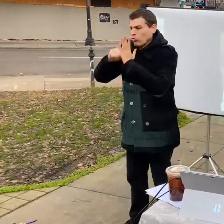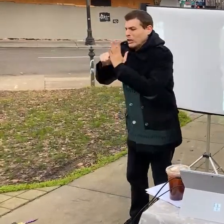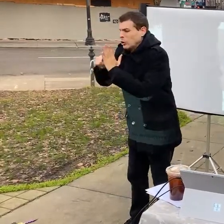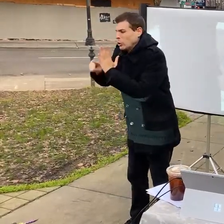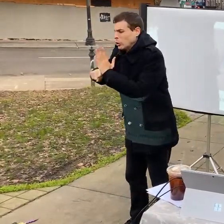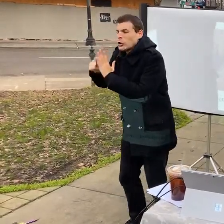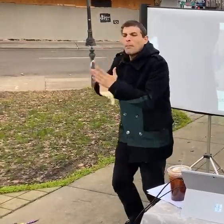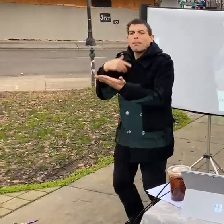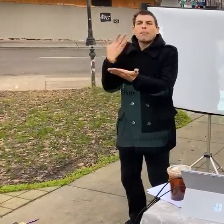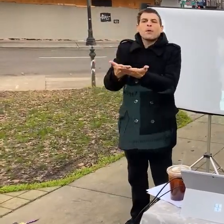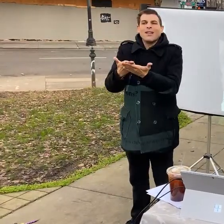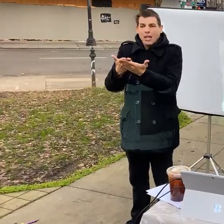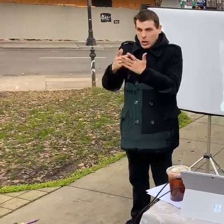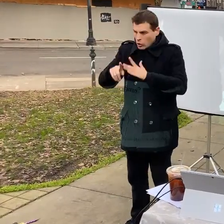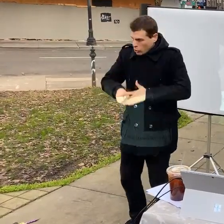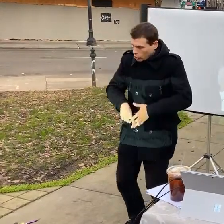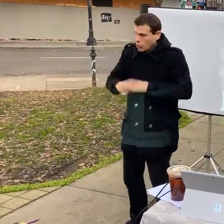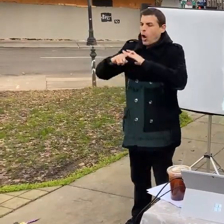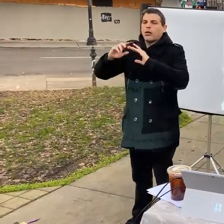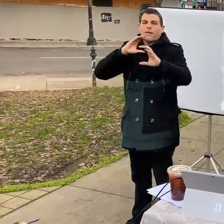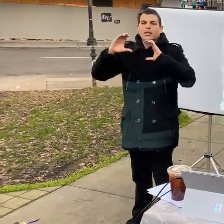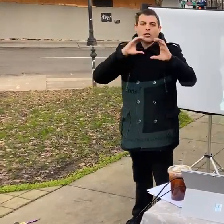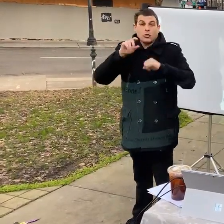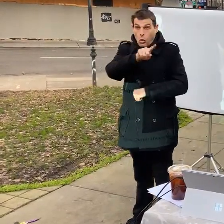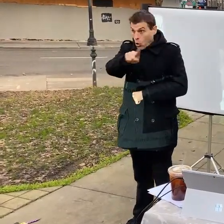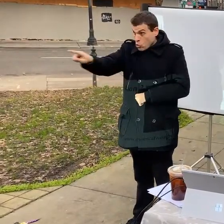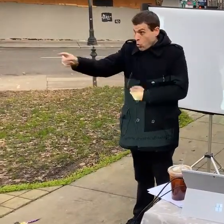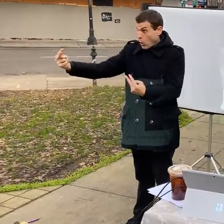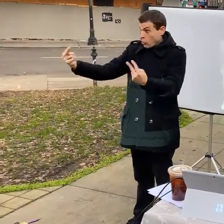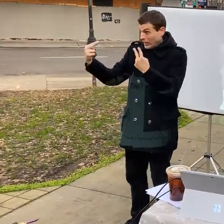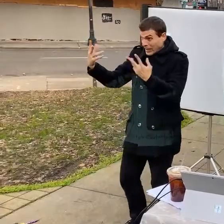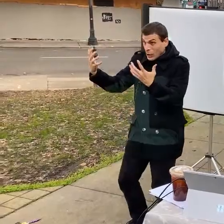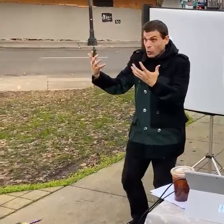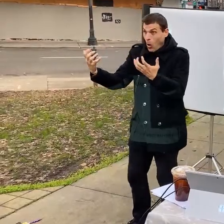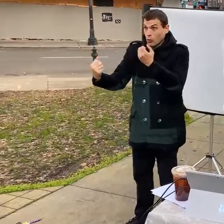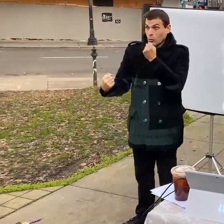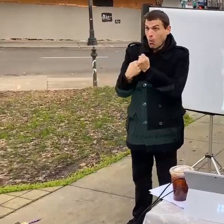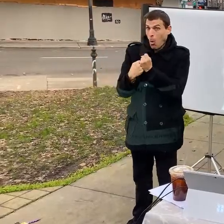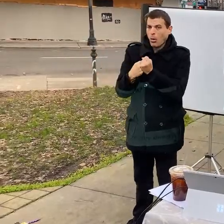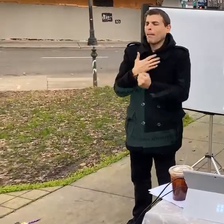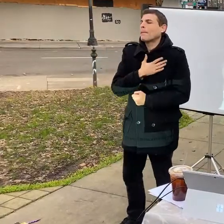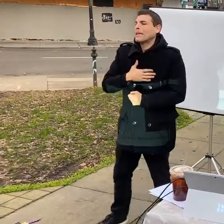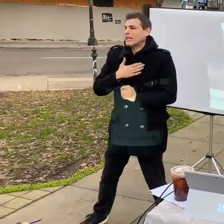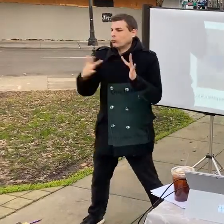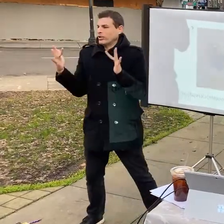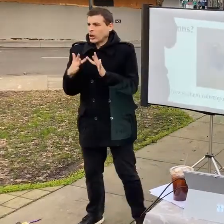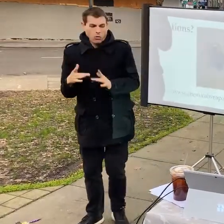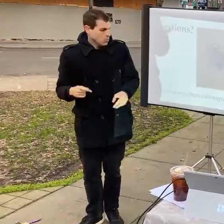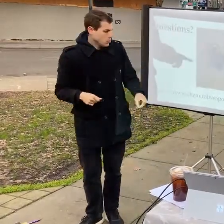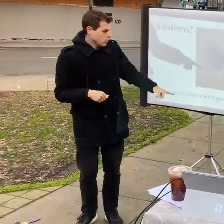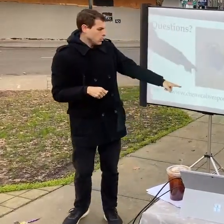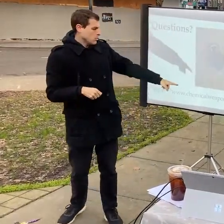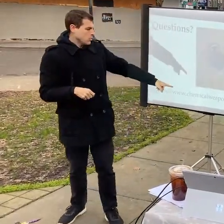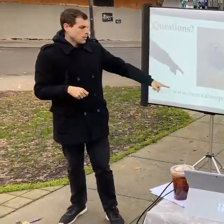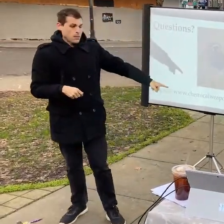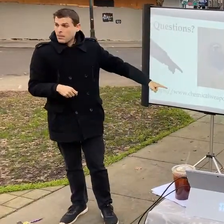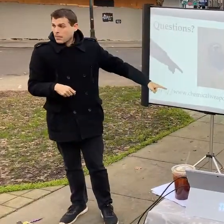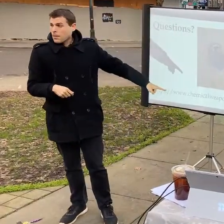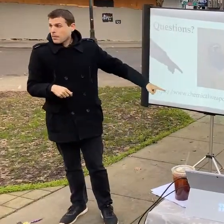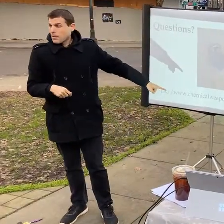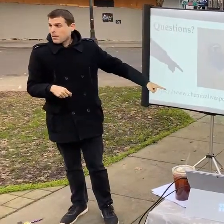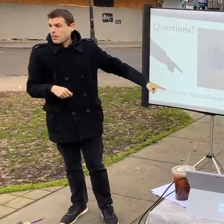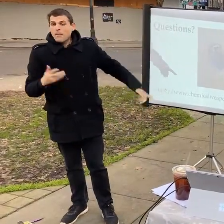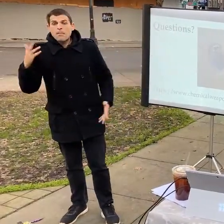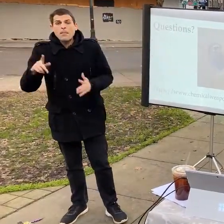research on these impacts and so if you are interested in supporting this cause please like reach out to me or start something